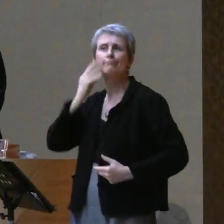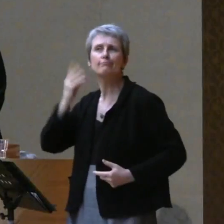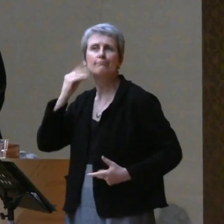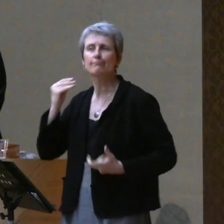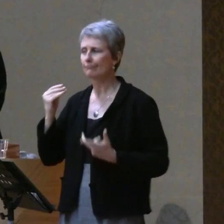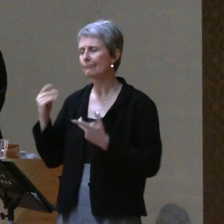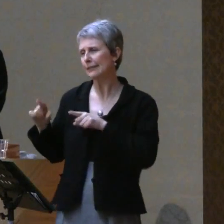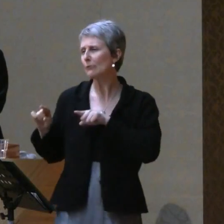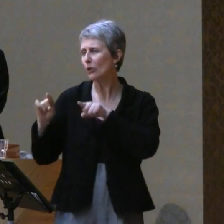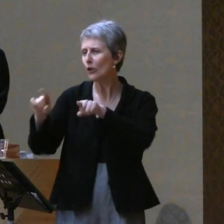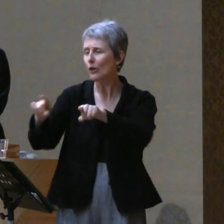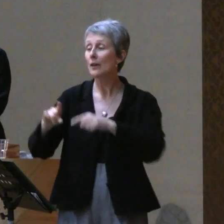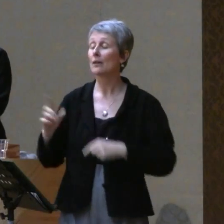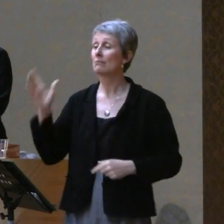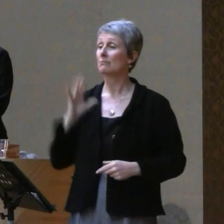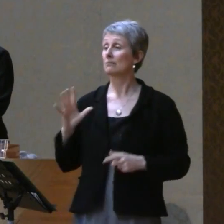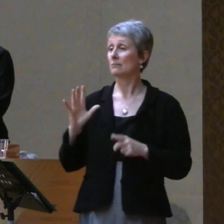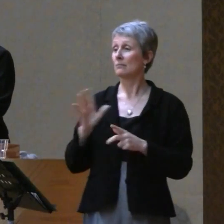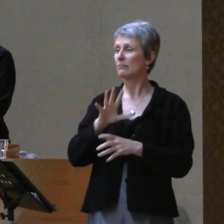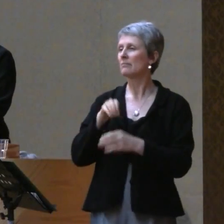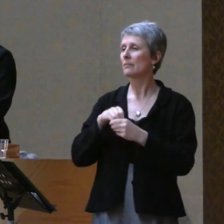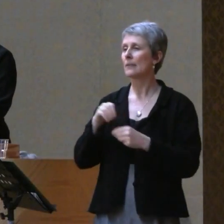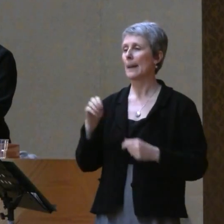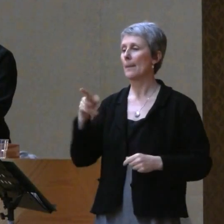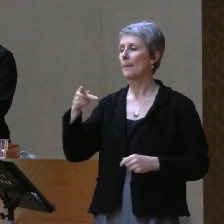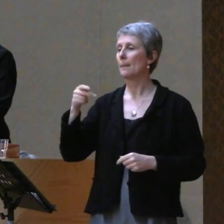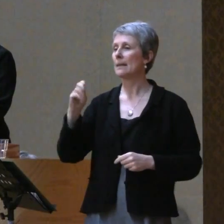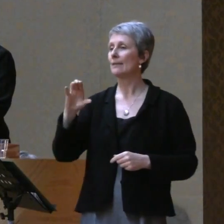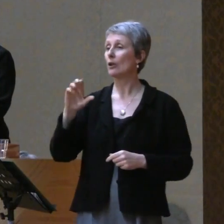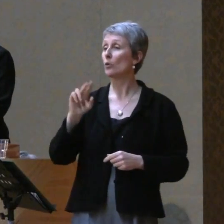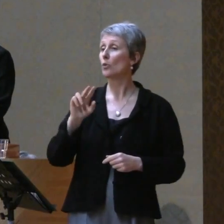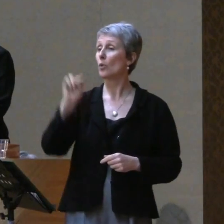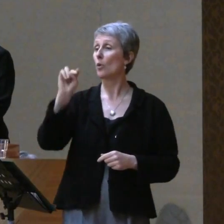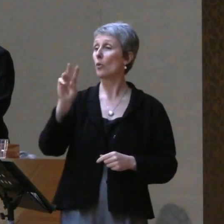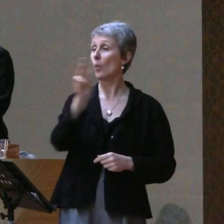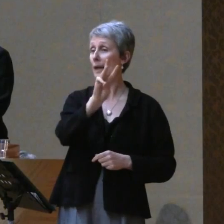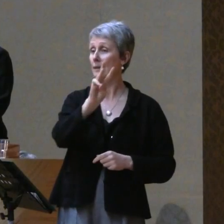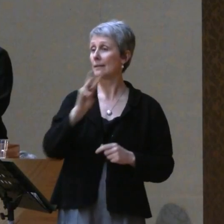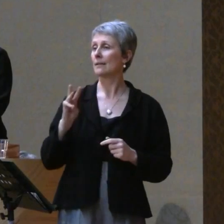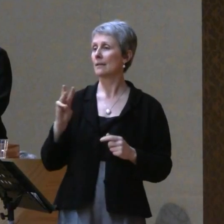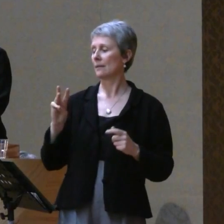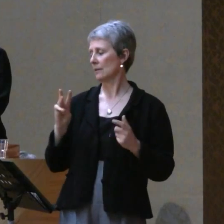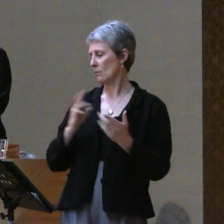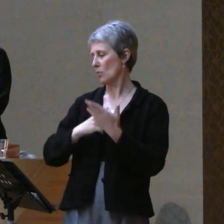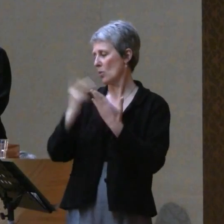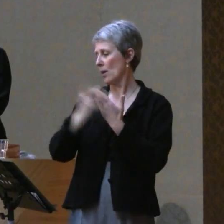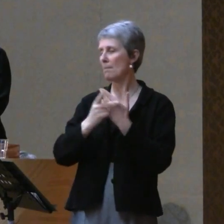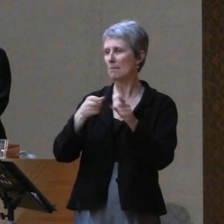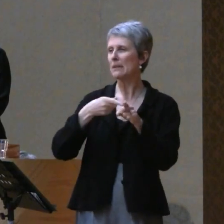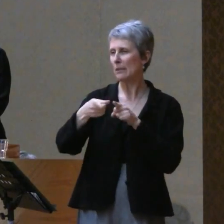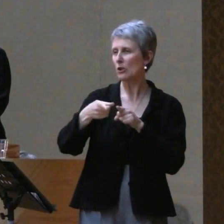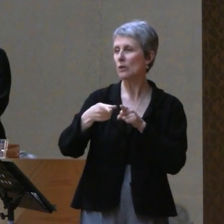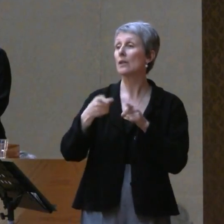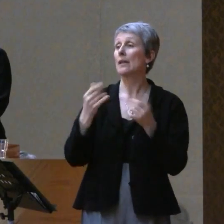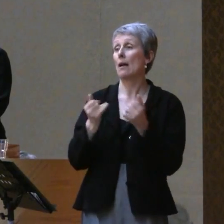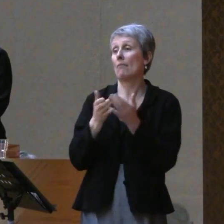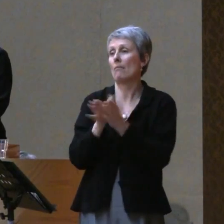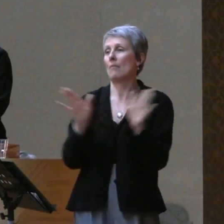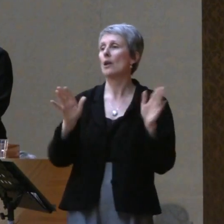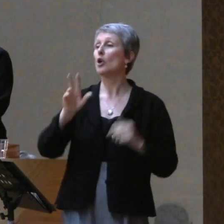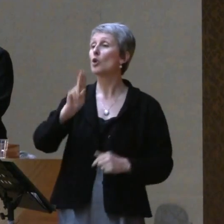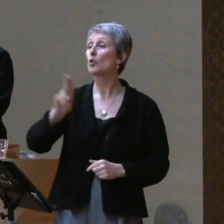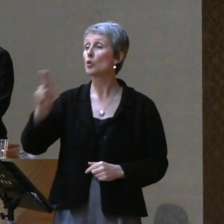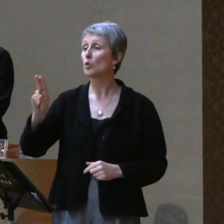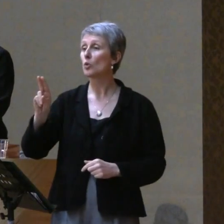I used to serve the Pacific Northwest District as a program specialist and I now serve the wider Unitarian